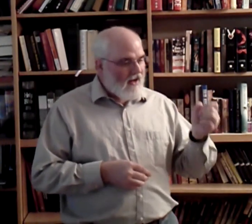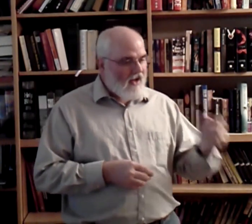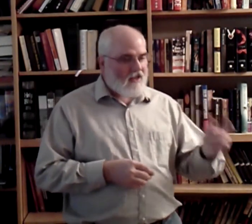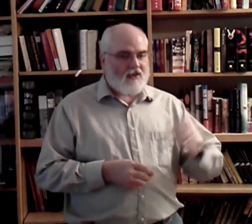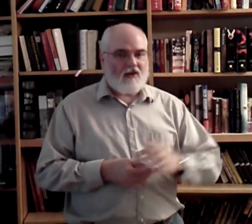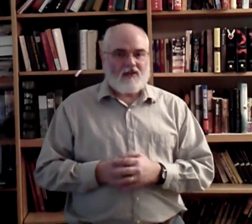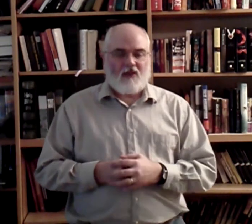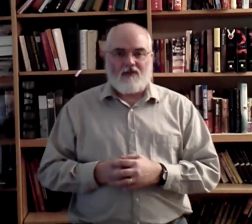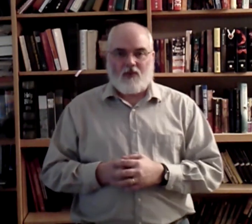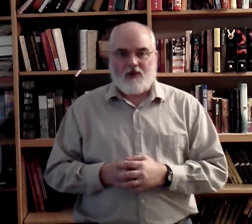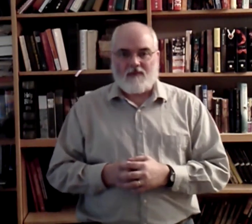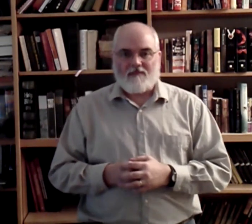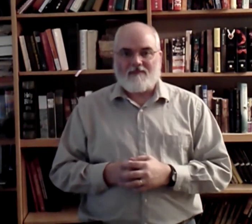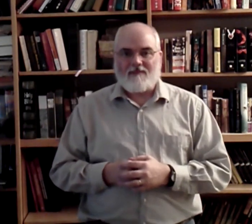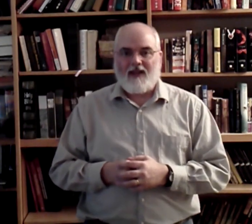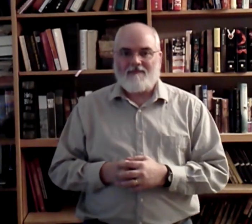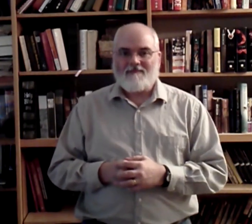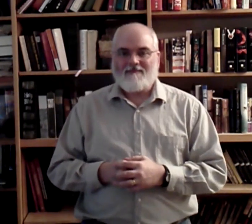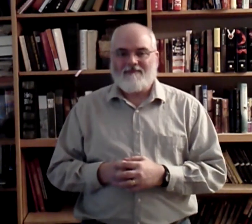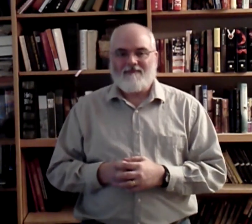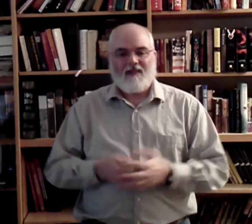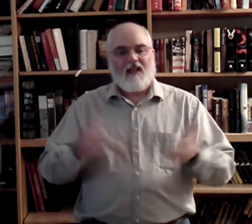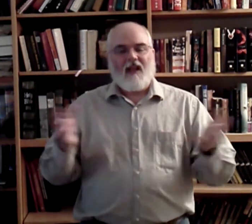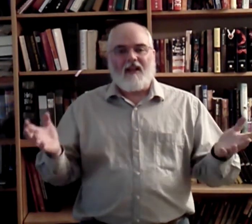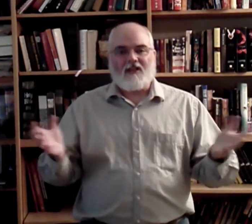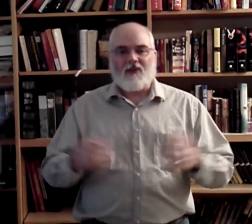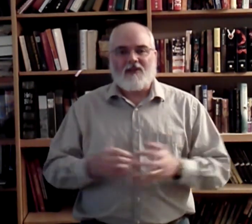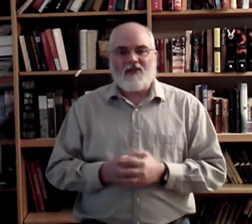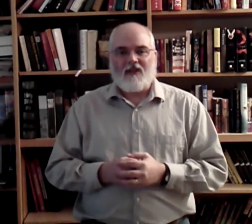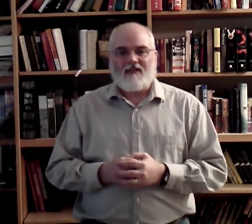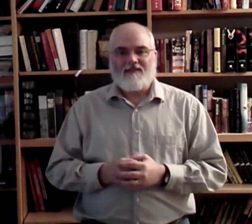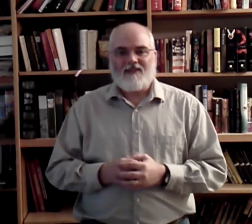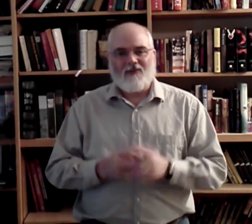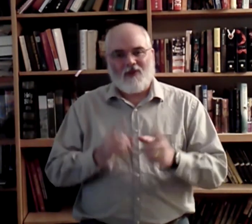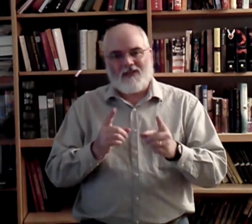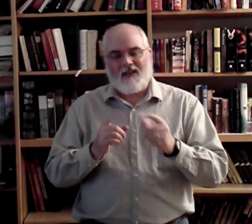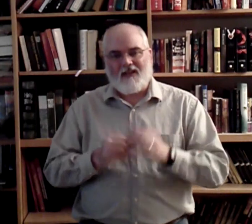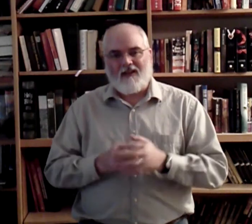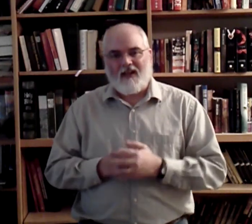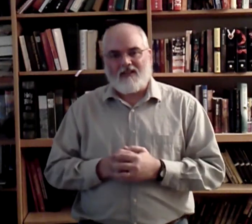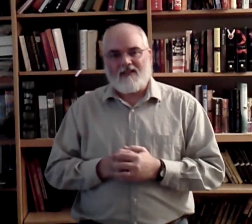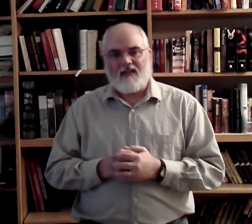I'll start the song for you. Okay? And that's all there is to it. Look forward to seeing you there at LTC. Let's see.